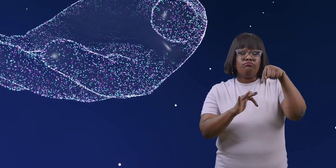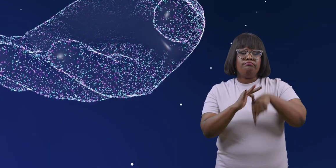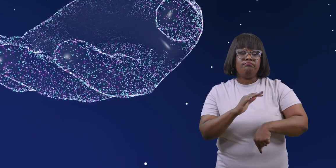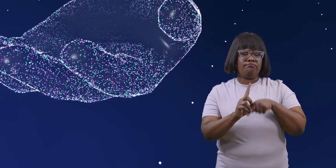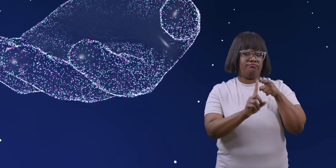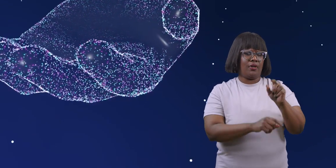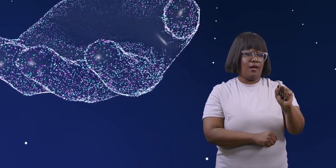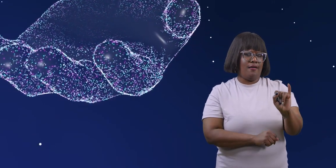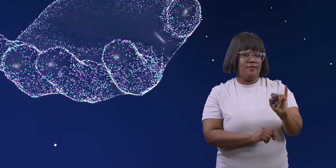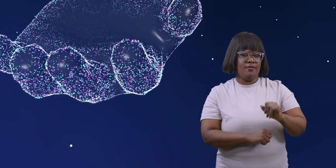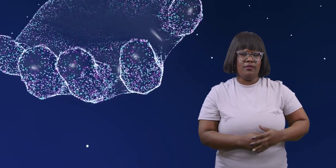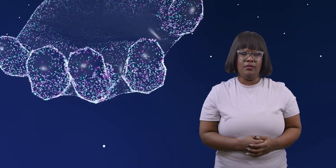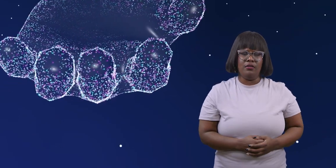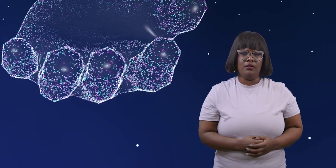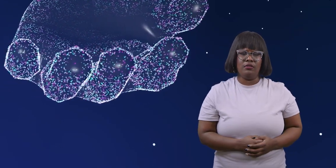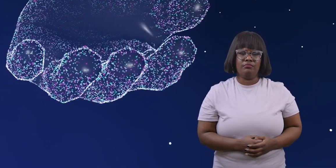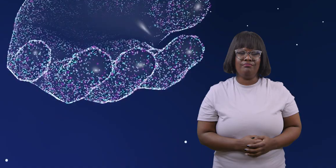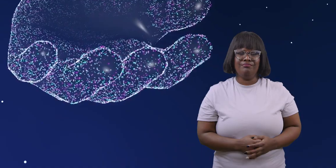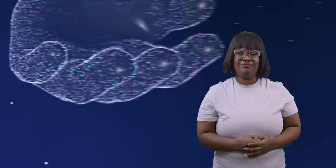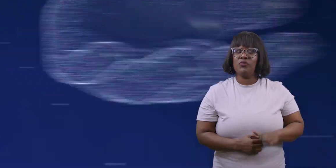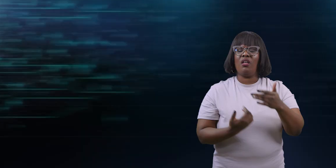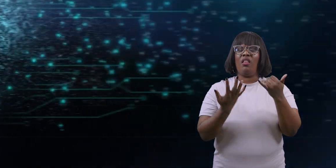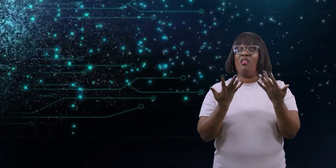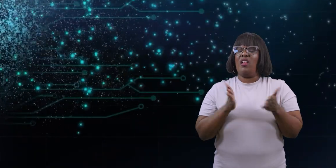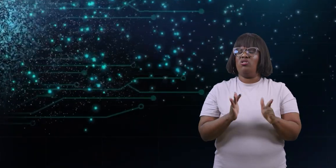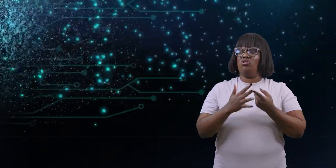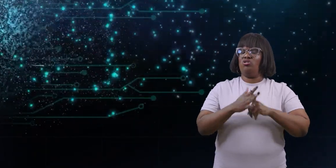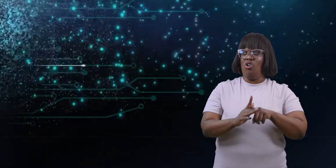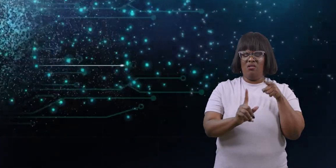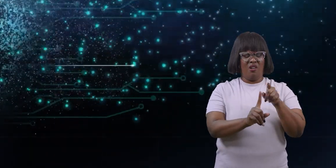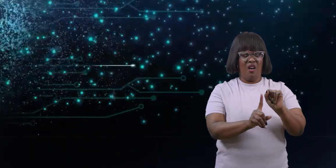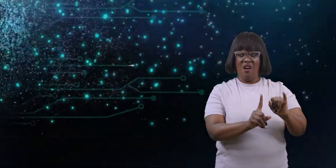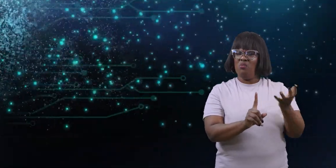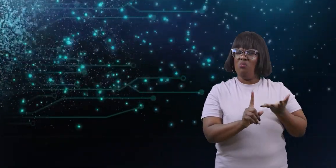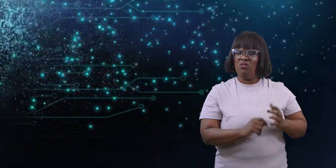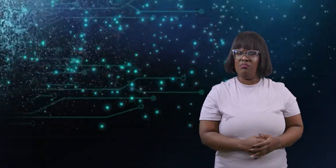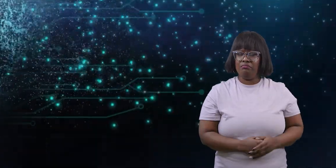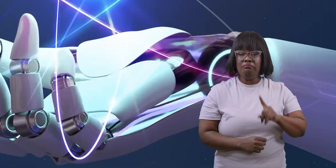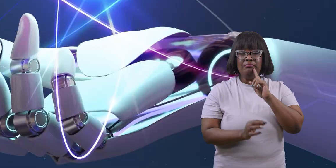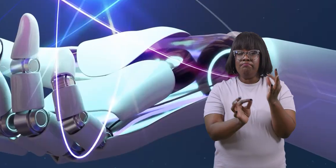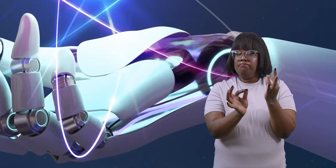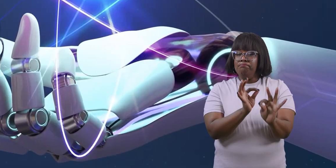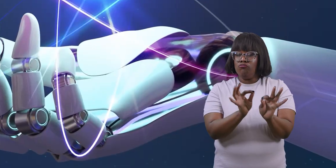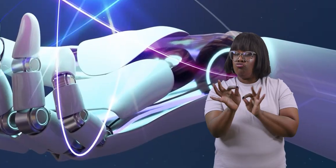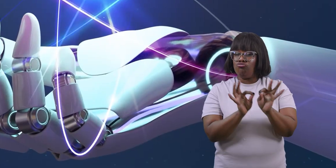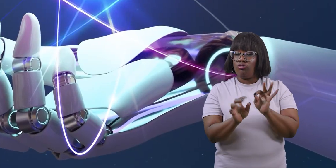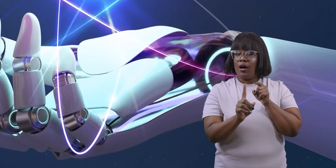going to talk more about AI. Let's start with what it is. A simple way to describe